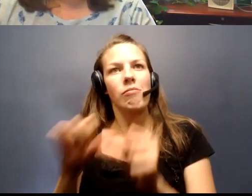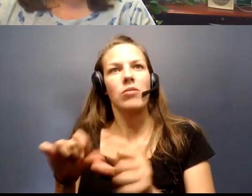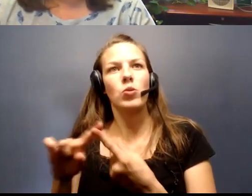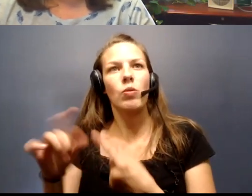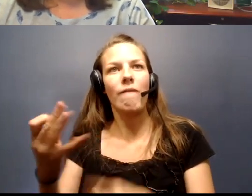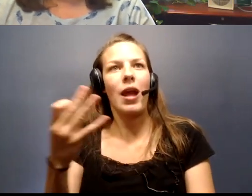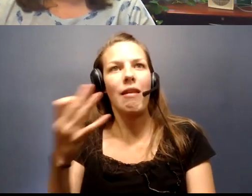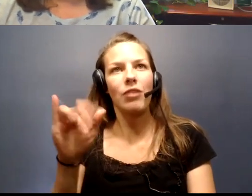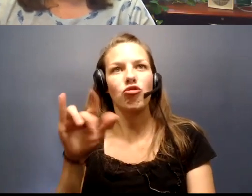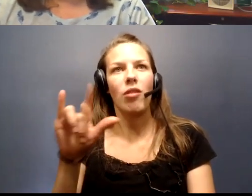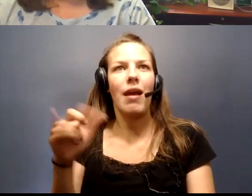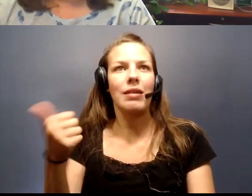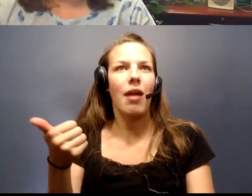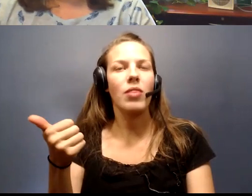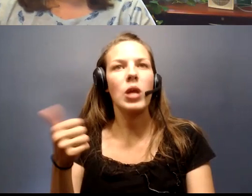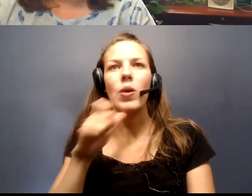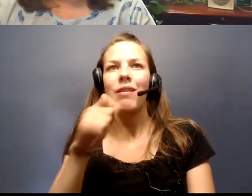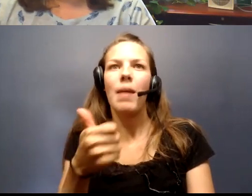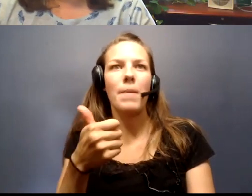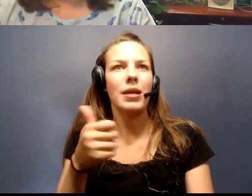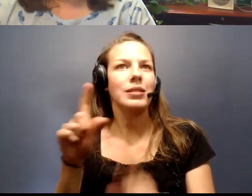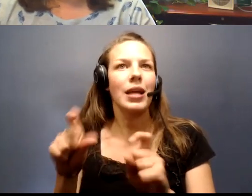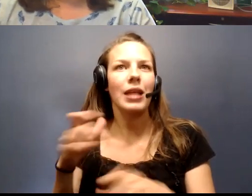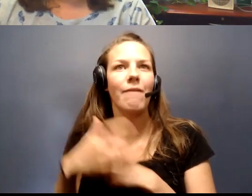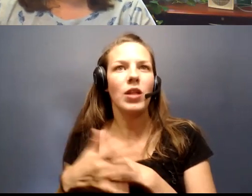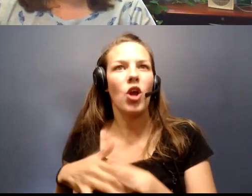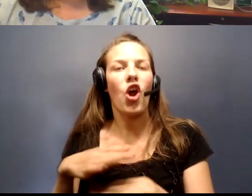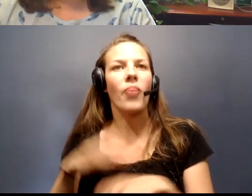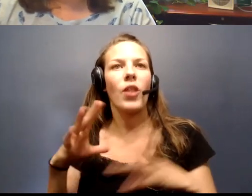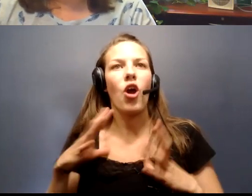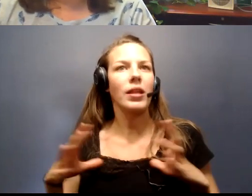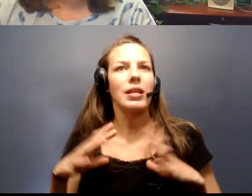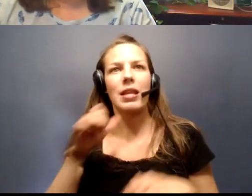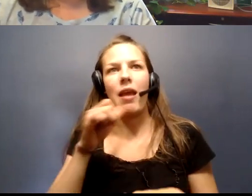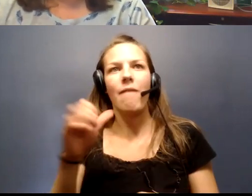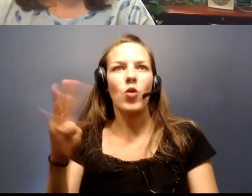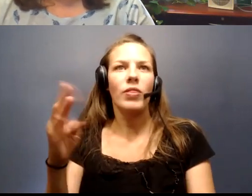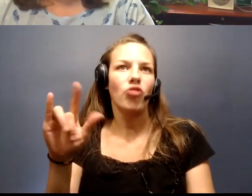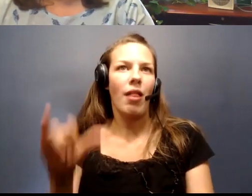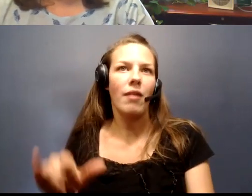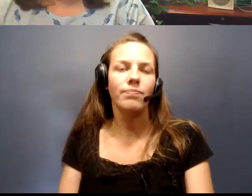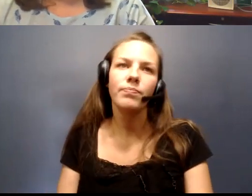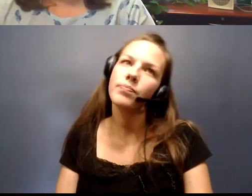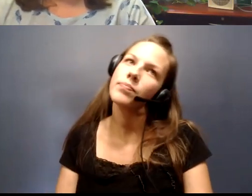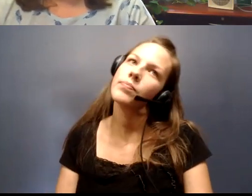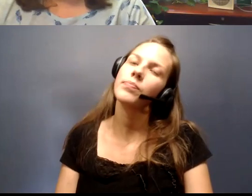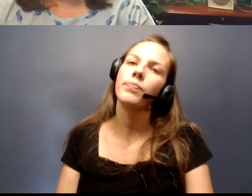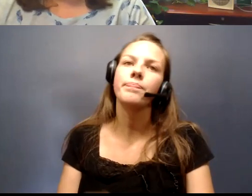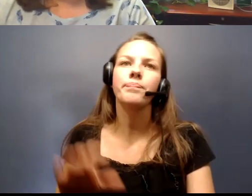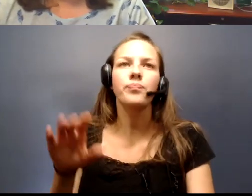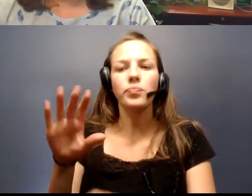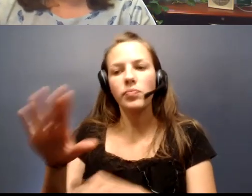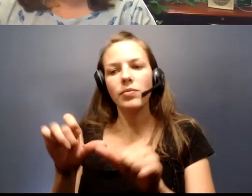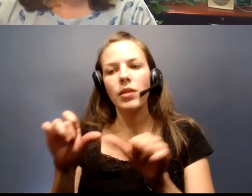July 10th. There will not be testing available on the holiday of the 4th of July. The site will be